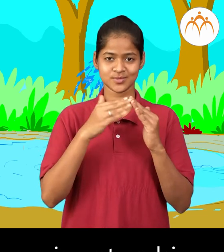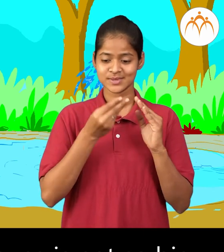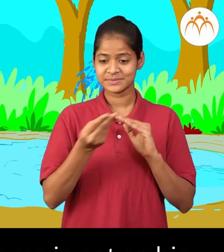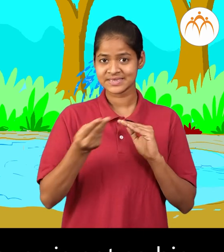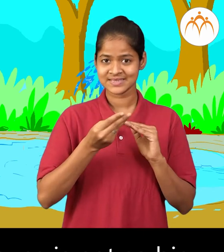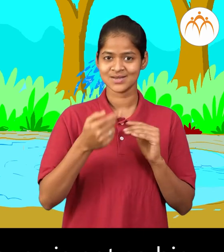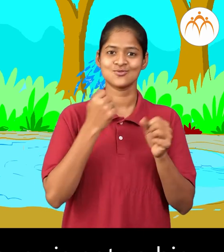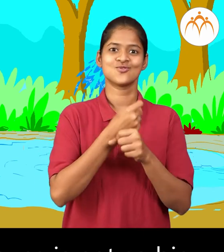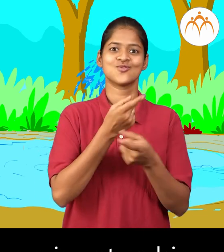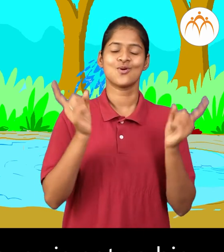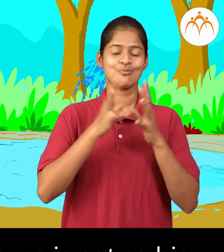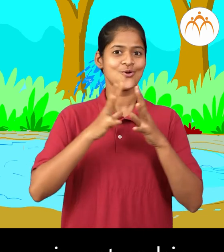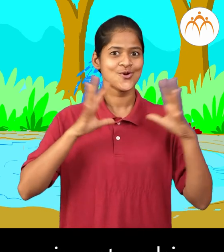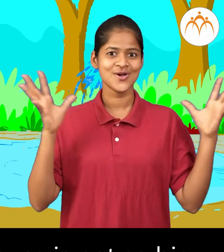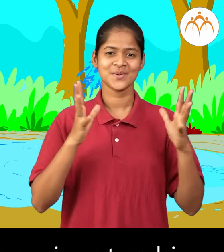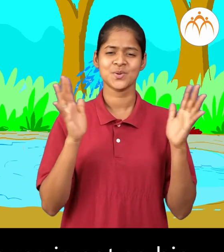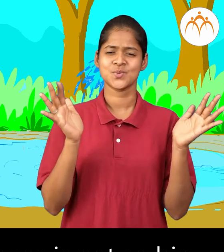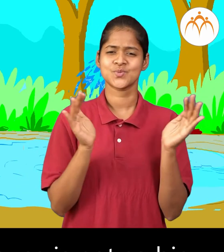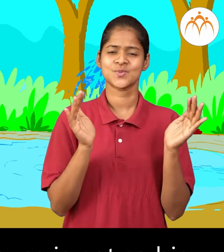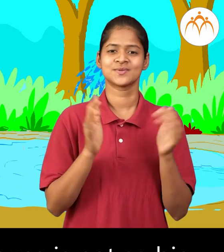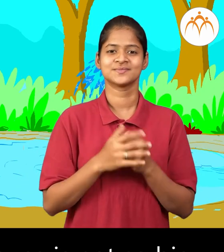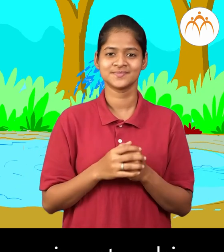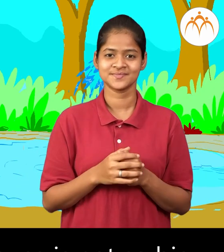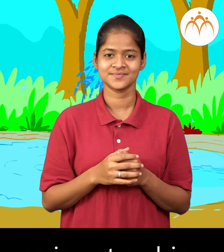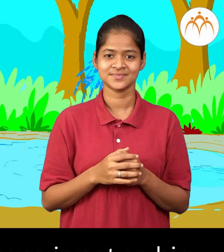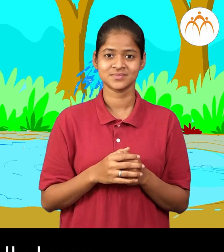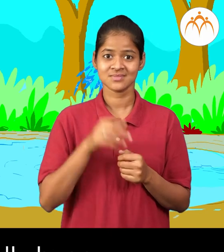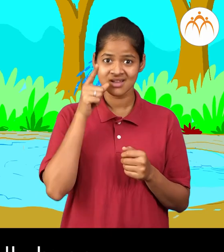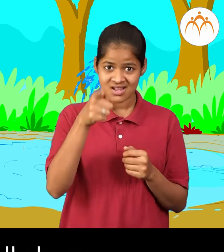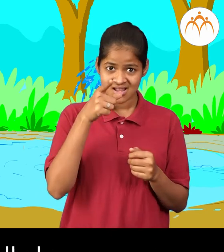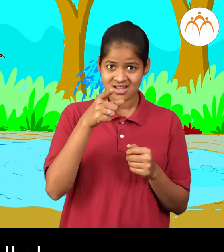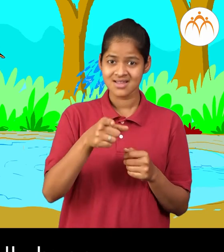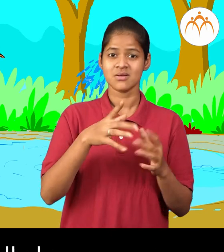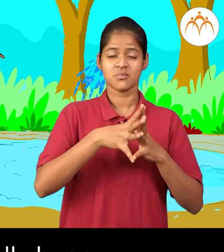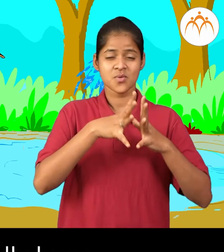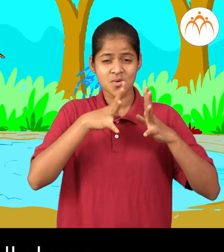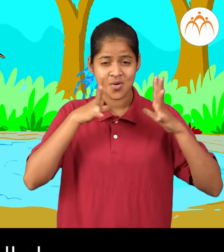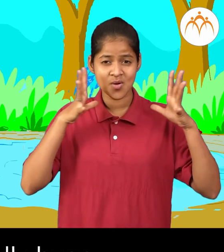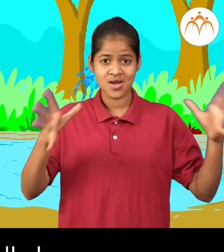garden near my house is not so big. This one is really huge.